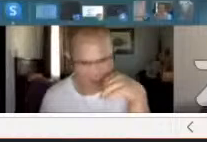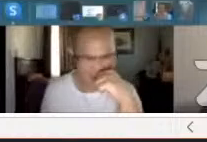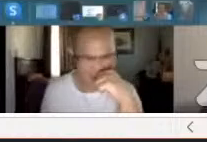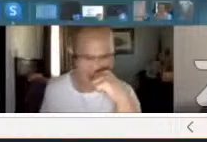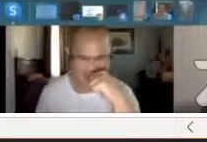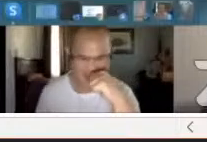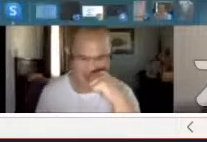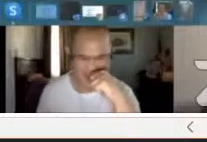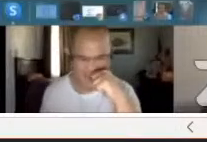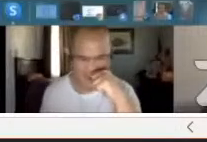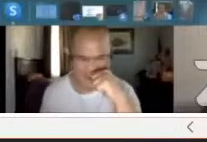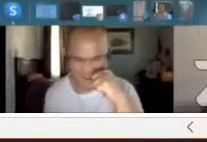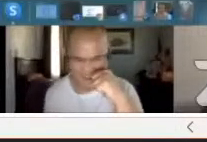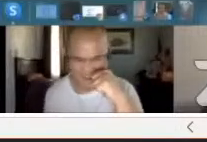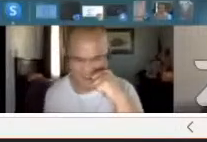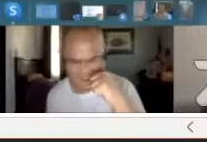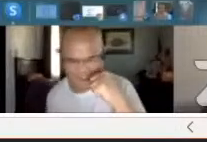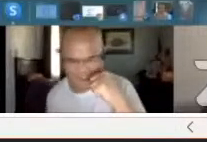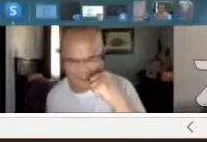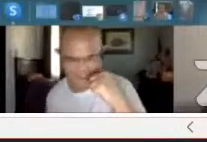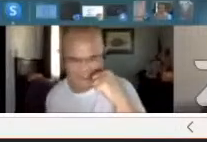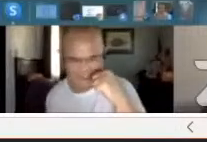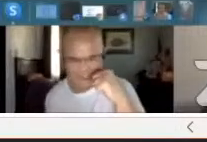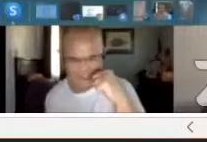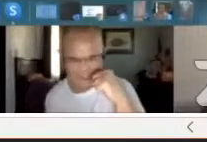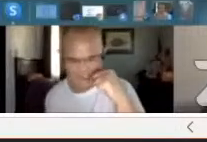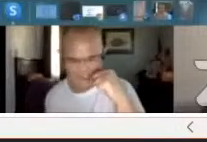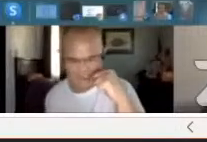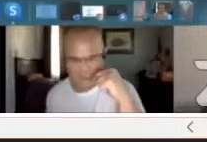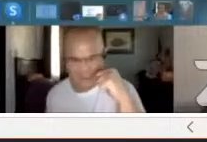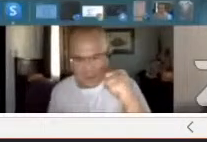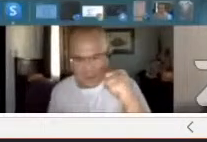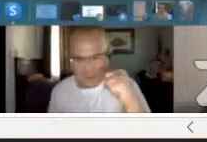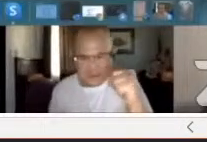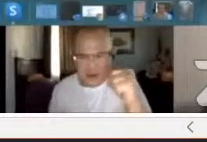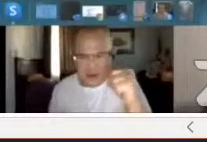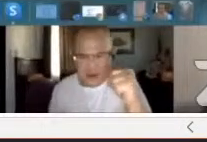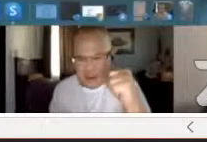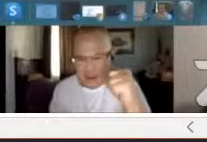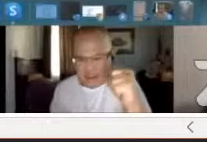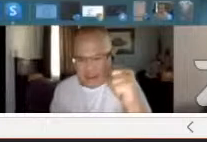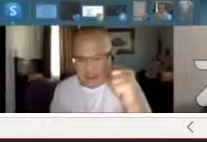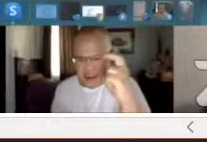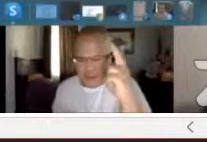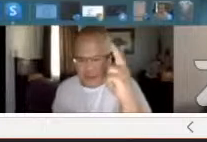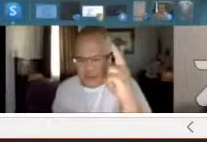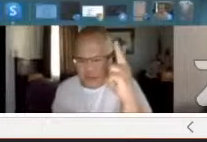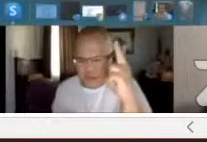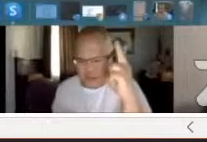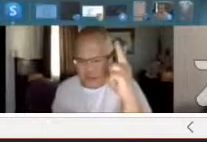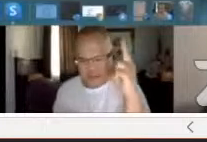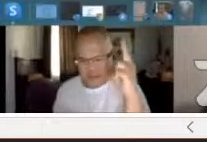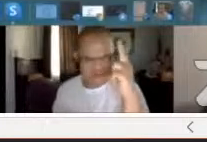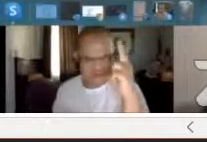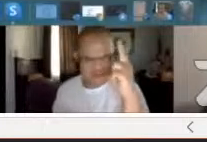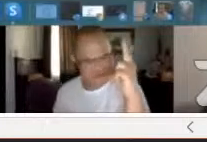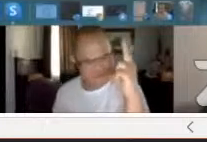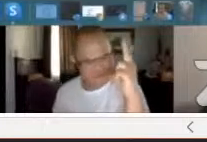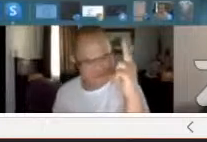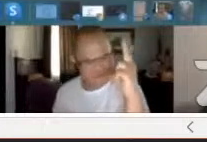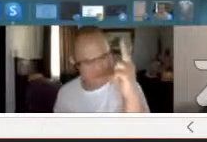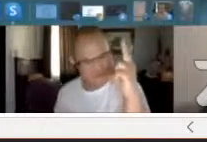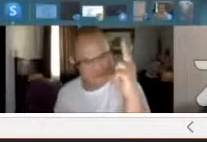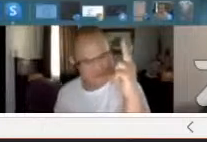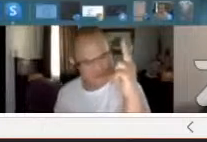And then I'm going to do number six. Mine is number two. Number